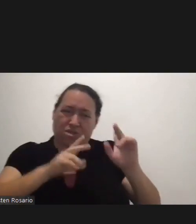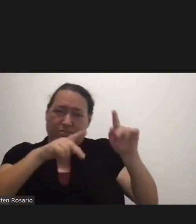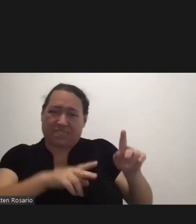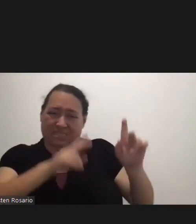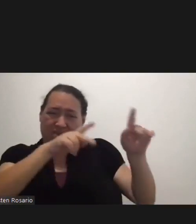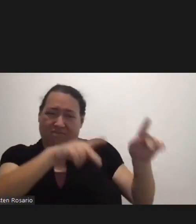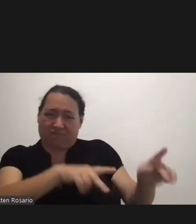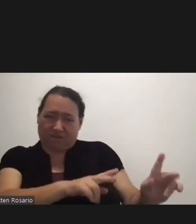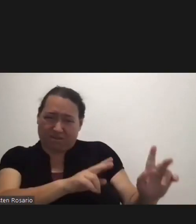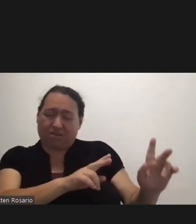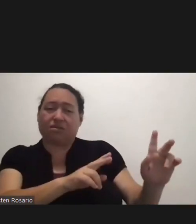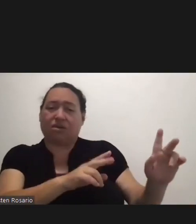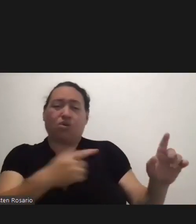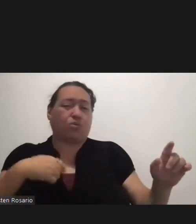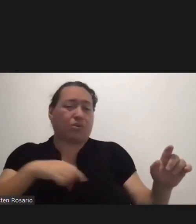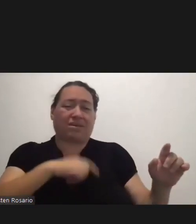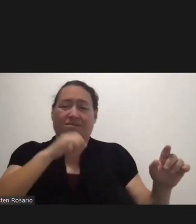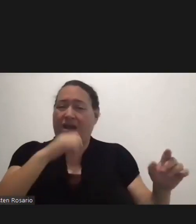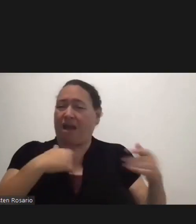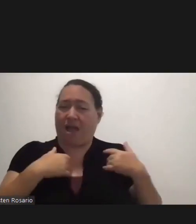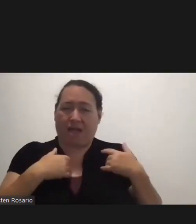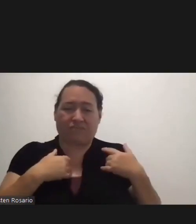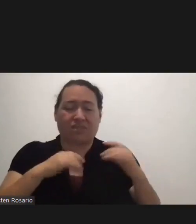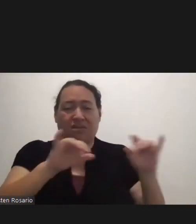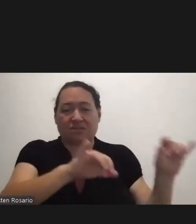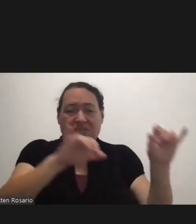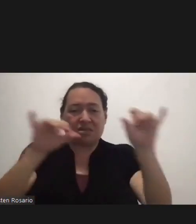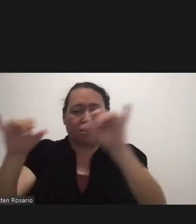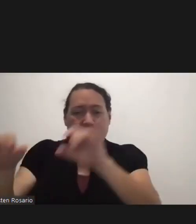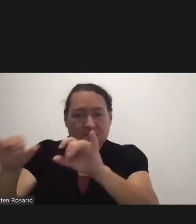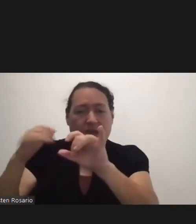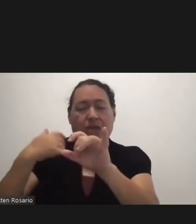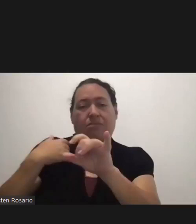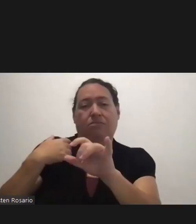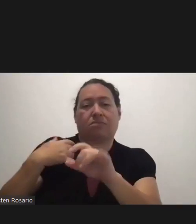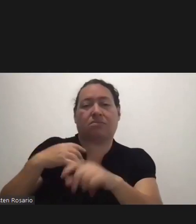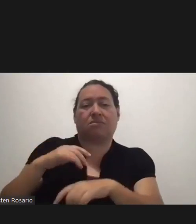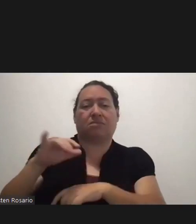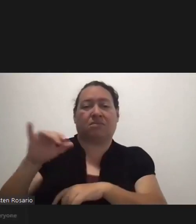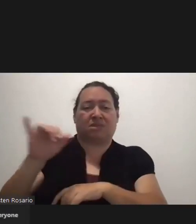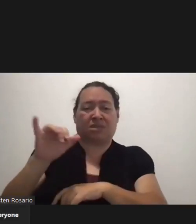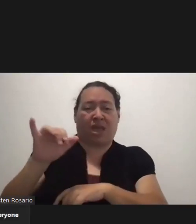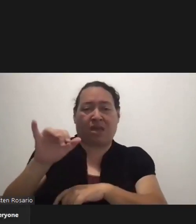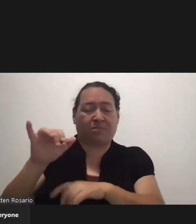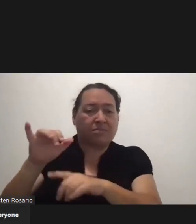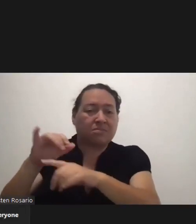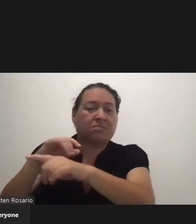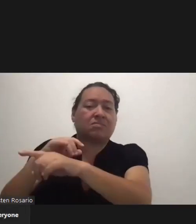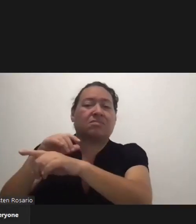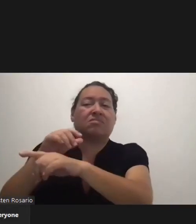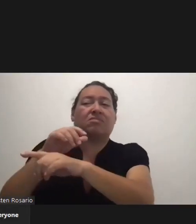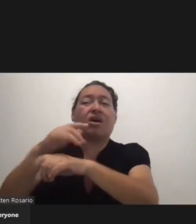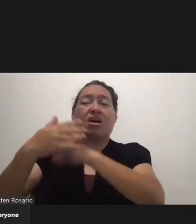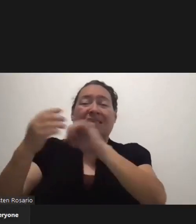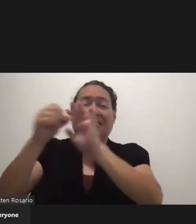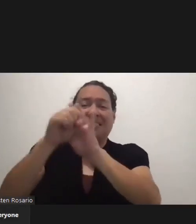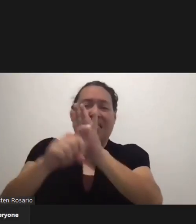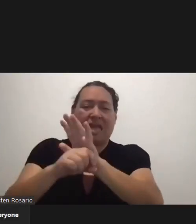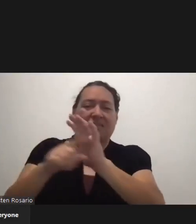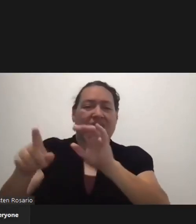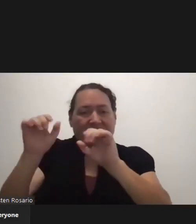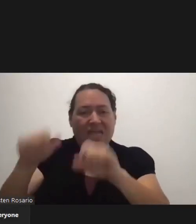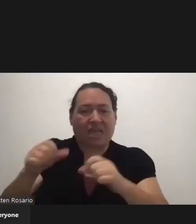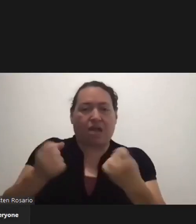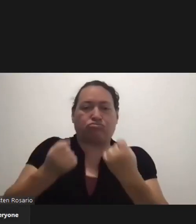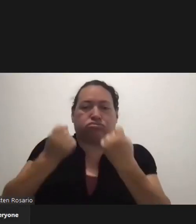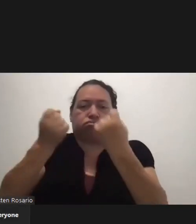not share some of the same luxuries As our national counterparts Who may drive to the next hospital In a neighboring state